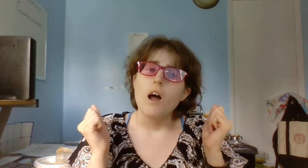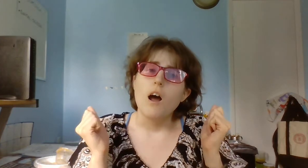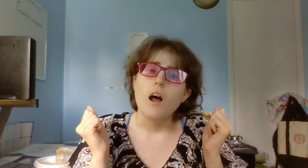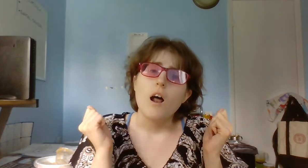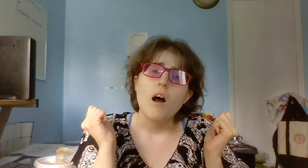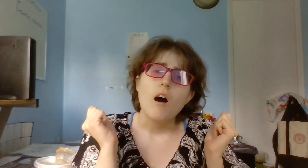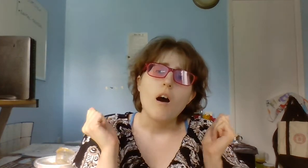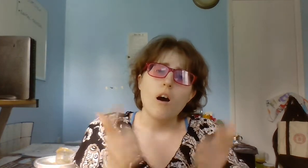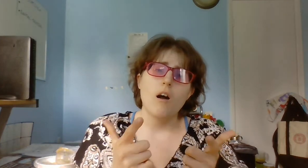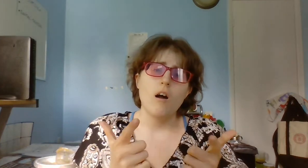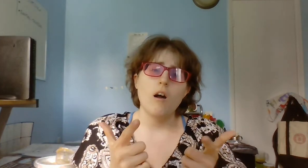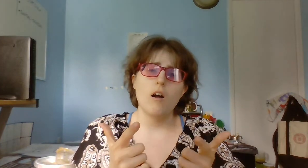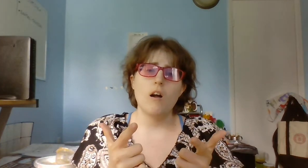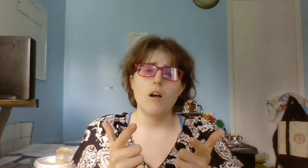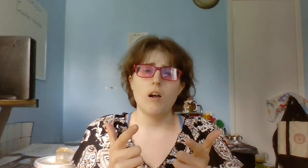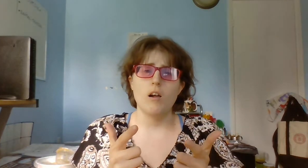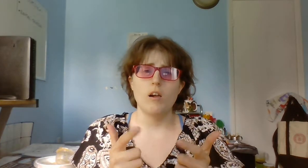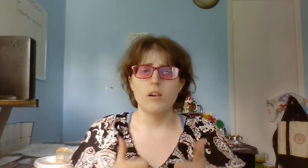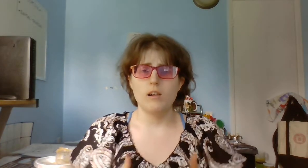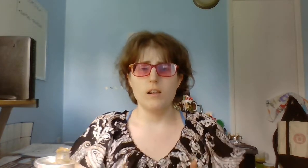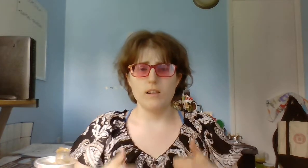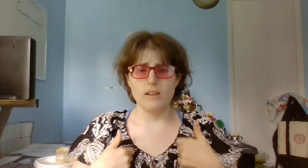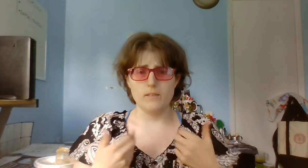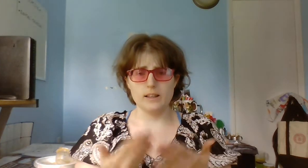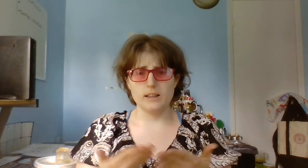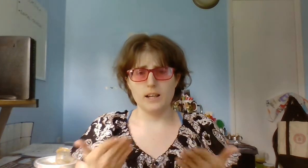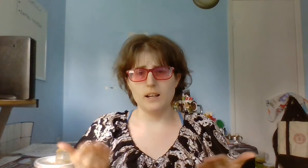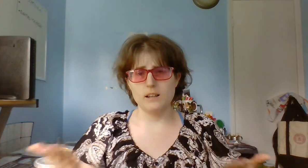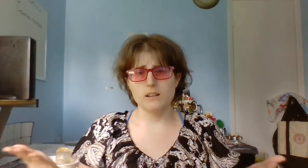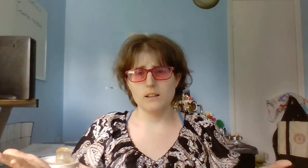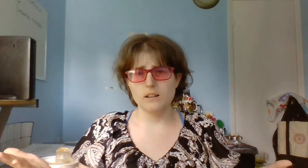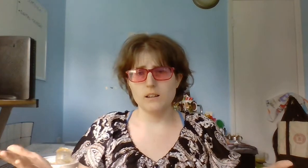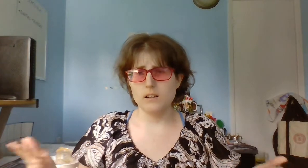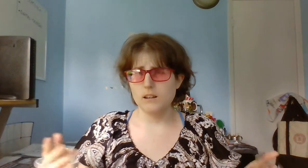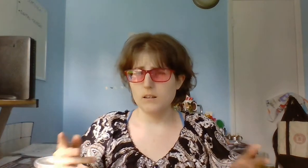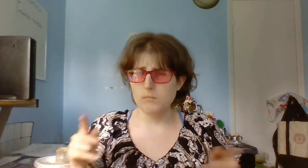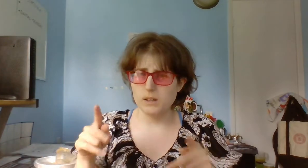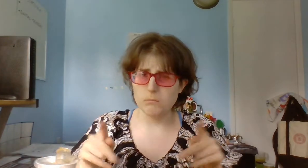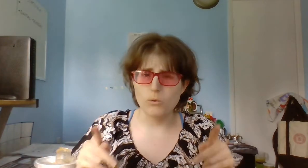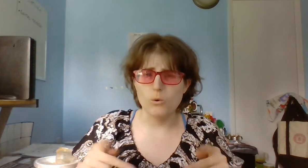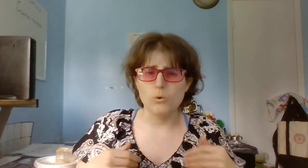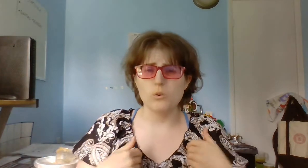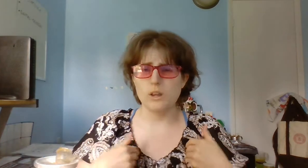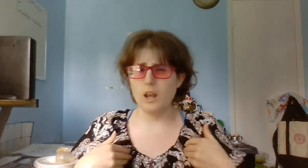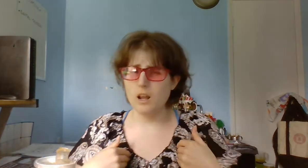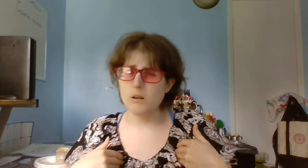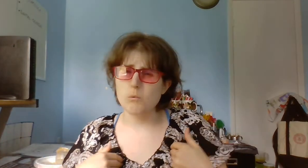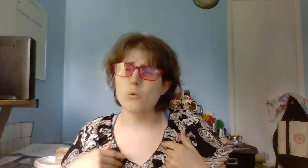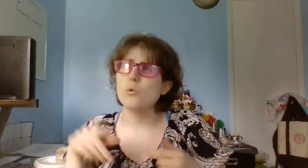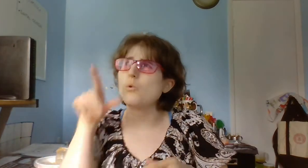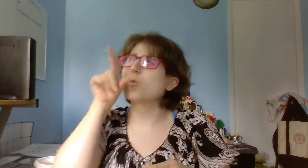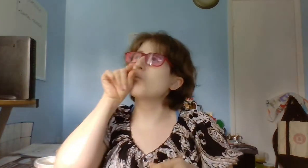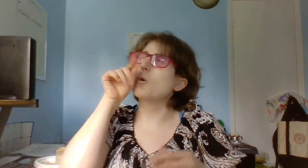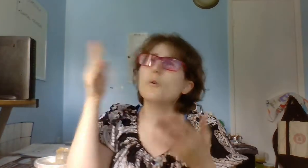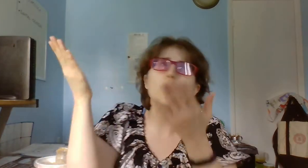Ah, everything. People, animals, birds.